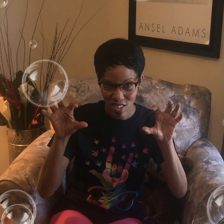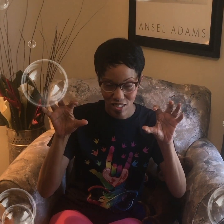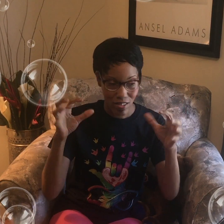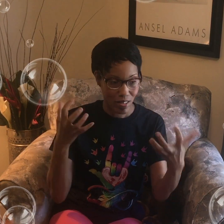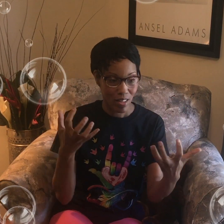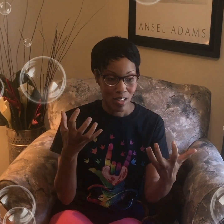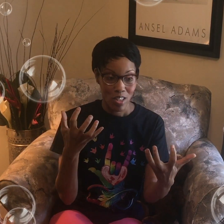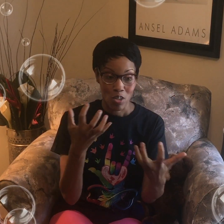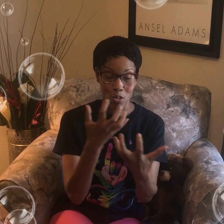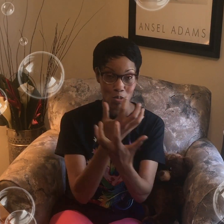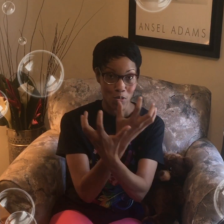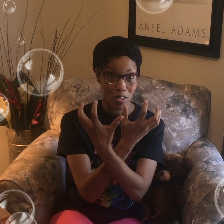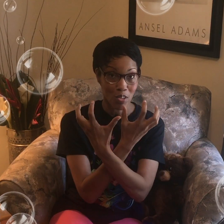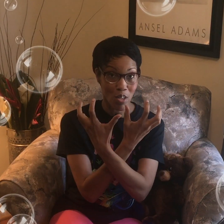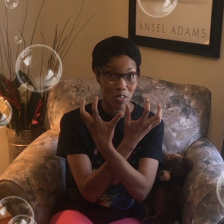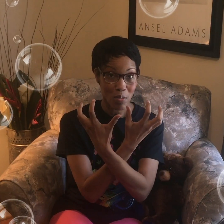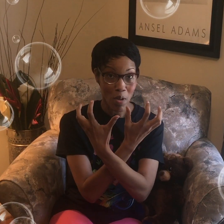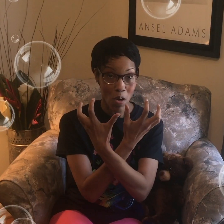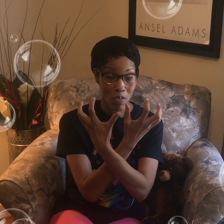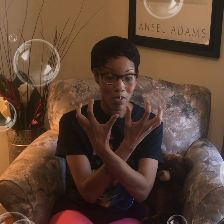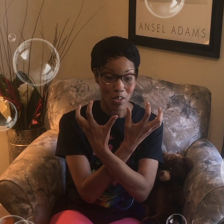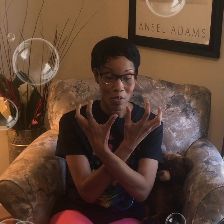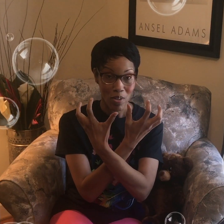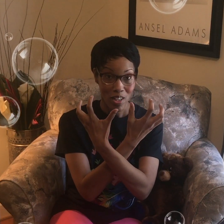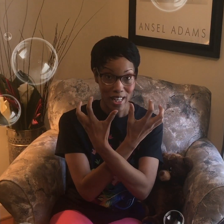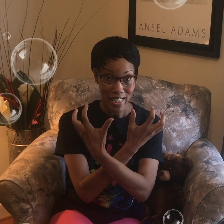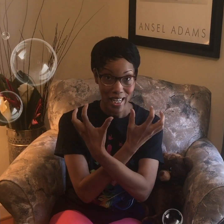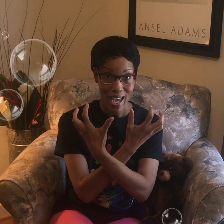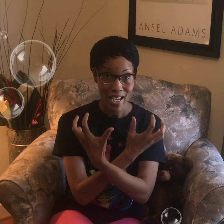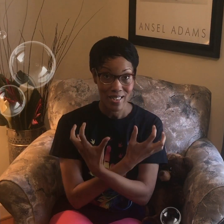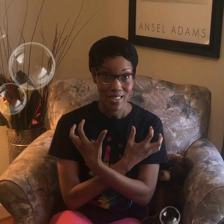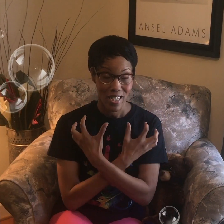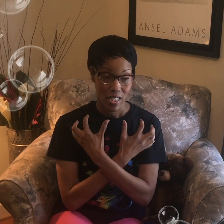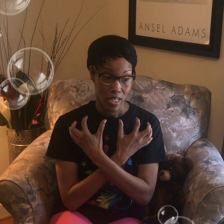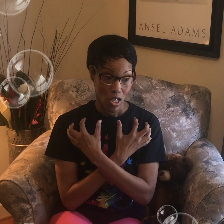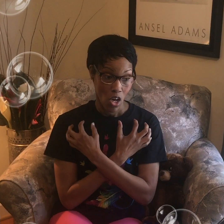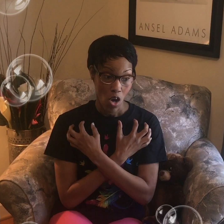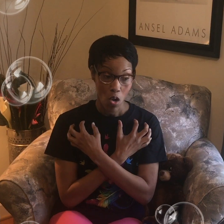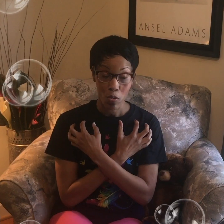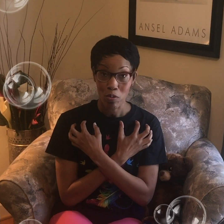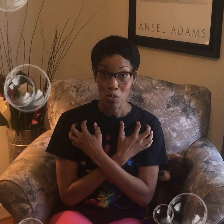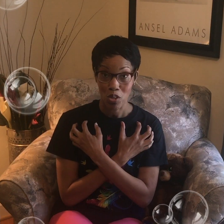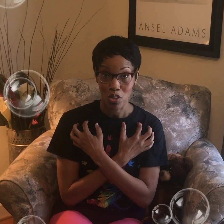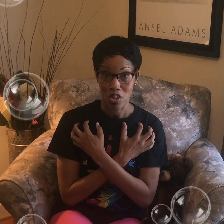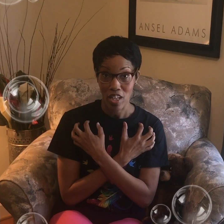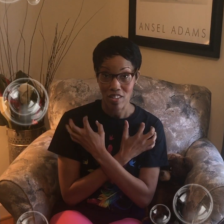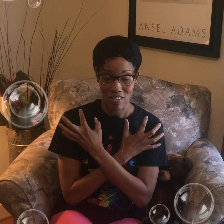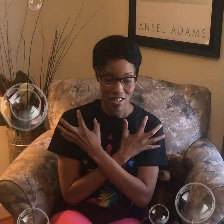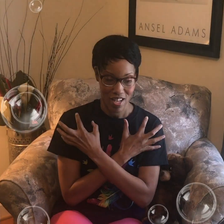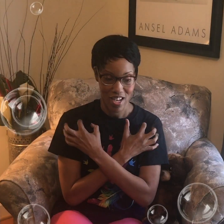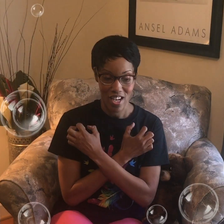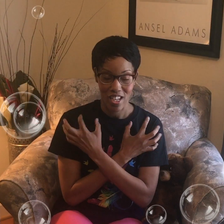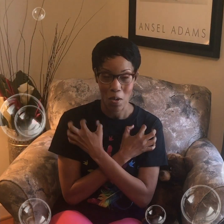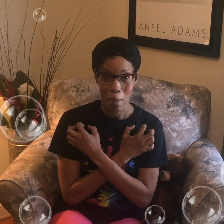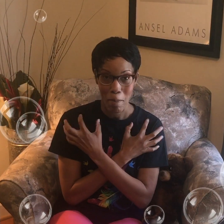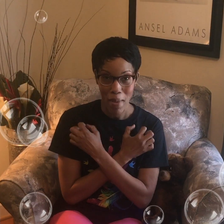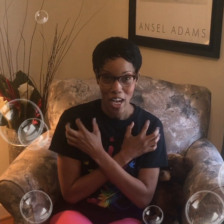wrist cross them over I can X hold them to your chest and go bear